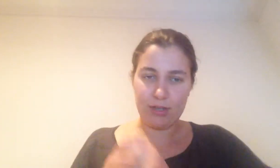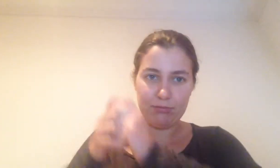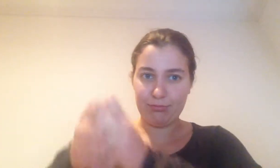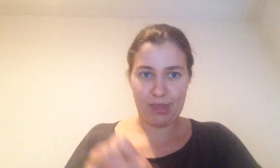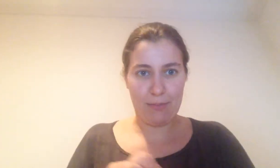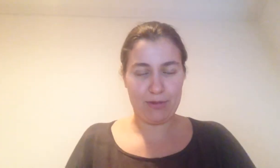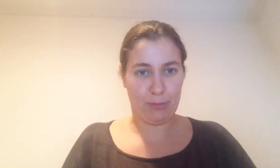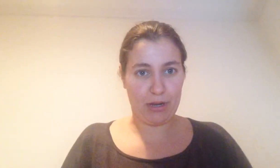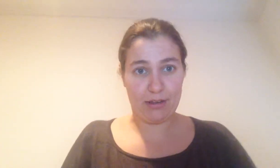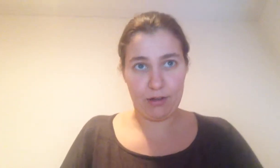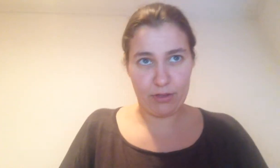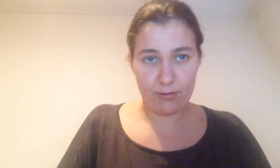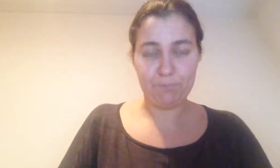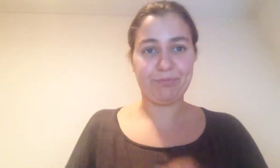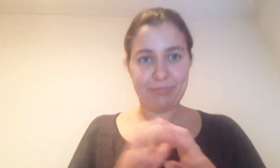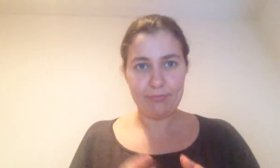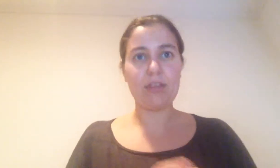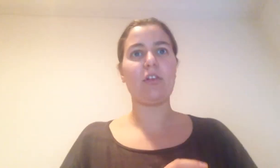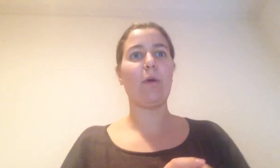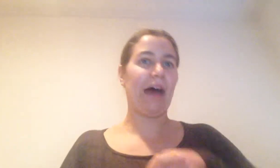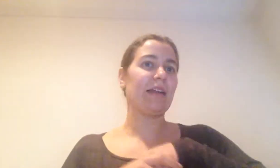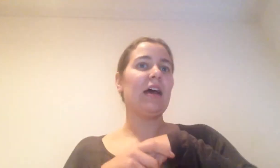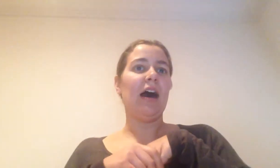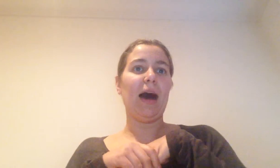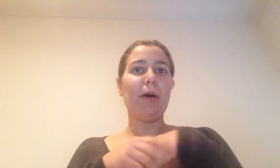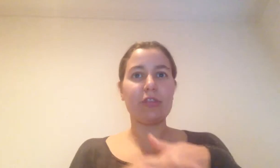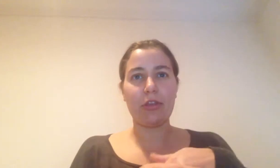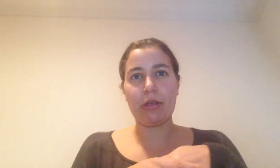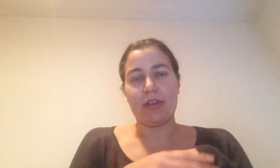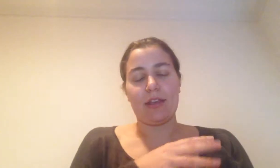can't-be-separated kind of things. So with that, post-colonial studies,